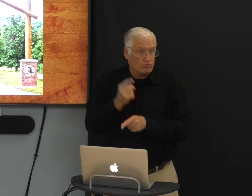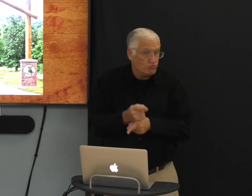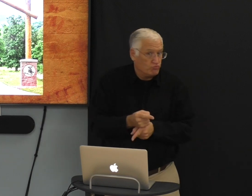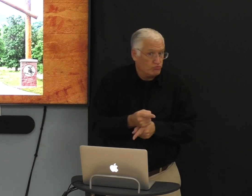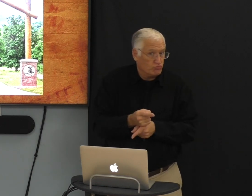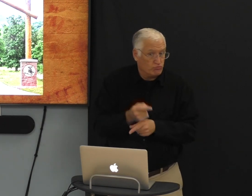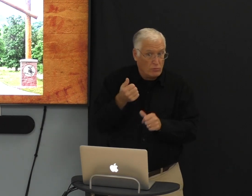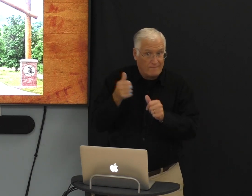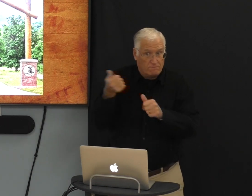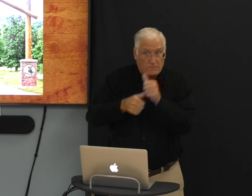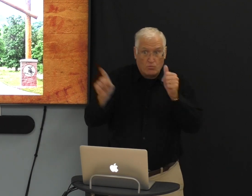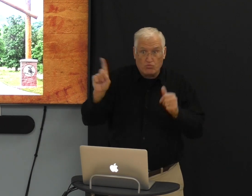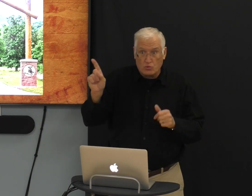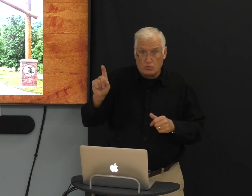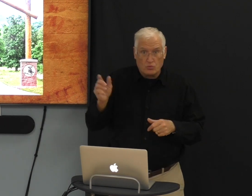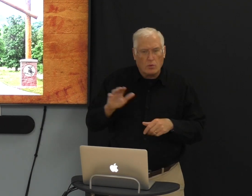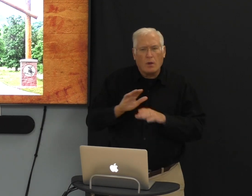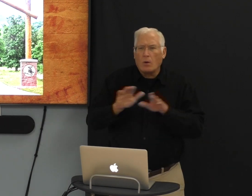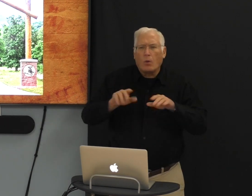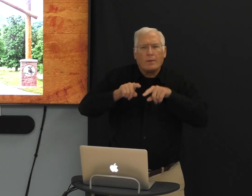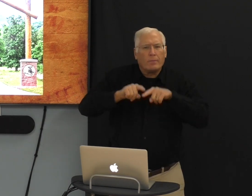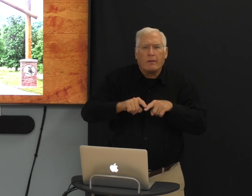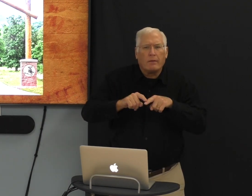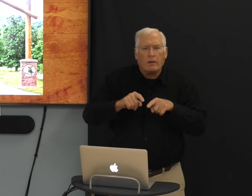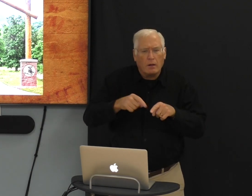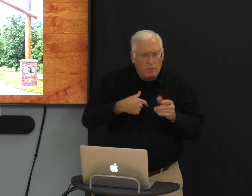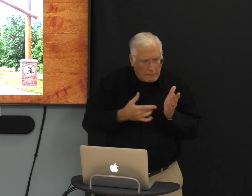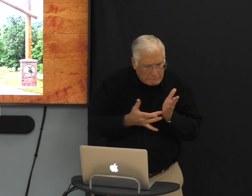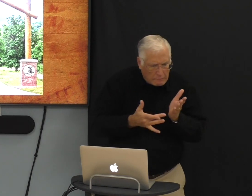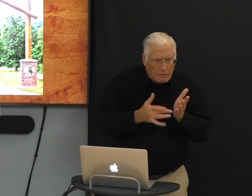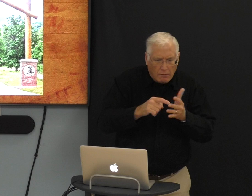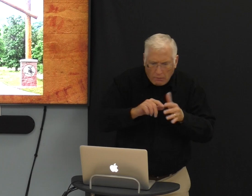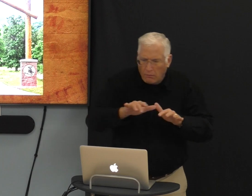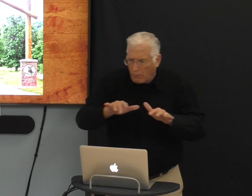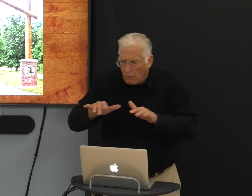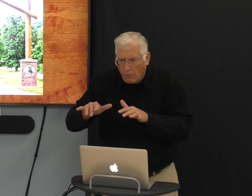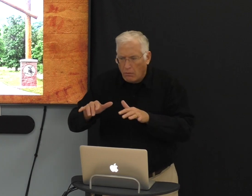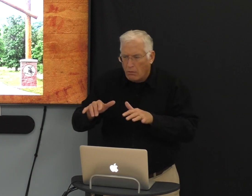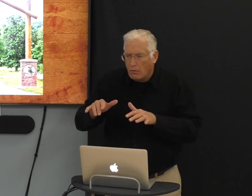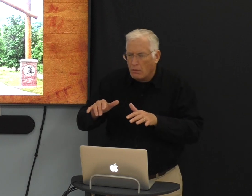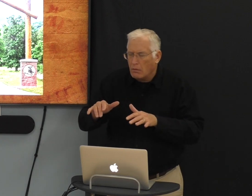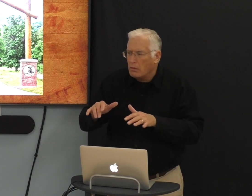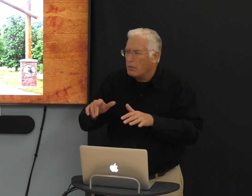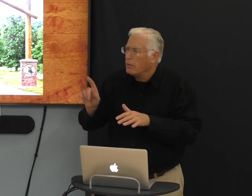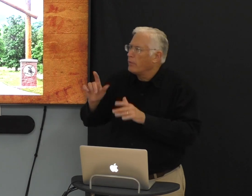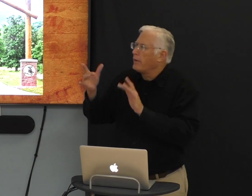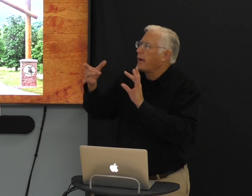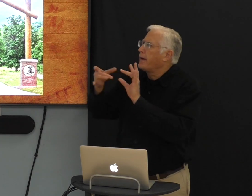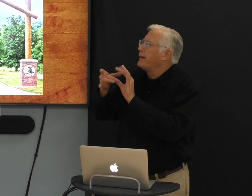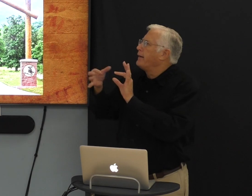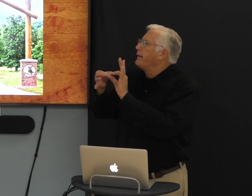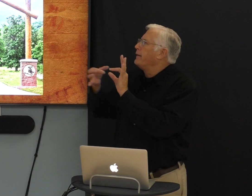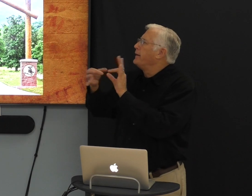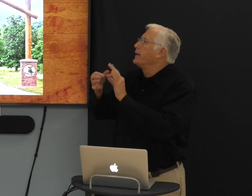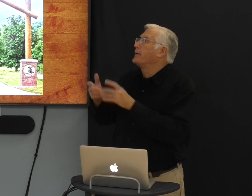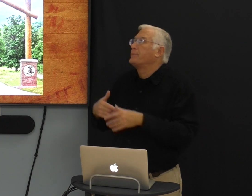God is everywhere, right? don't depend on the things around you that you can see,